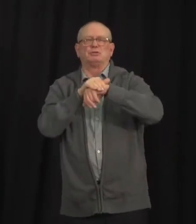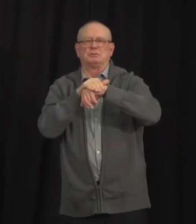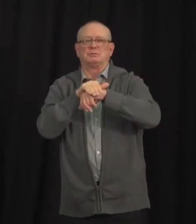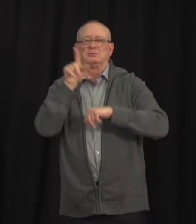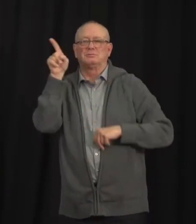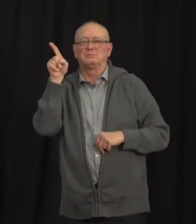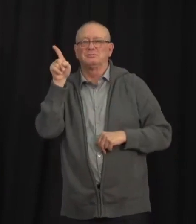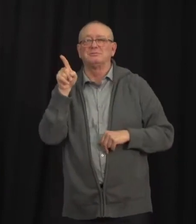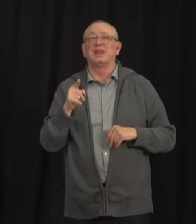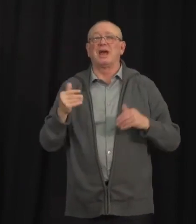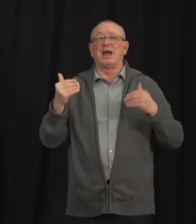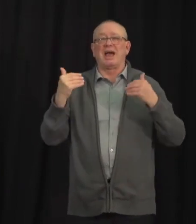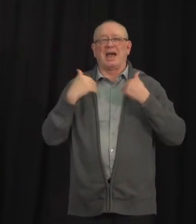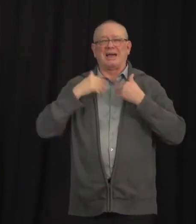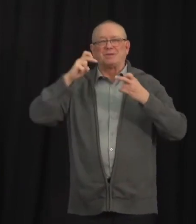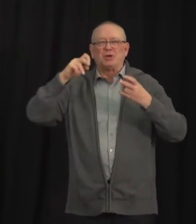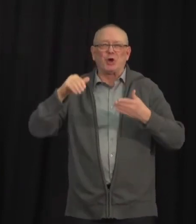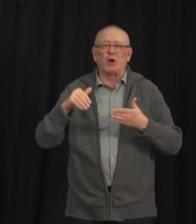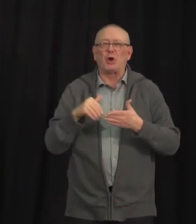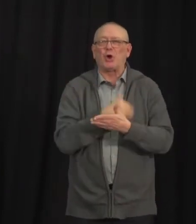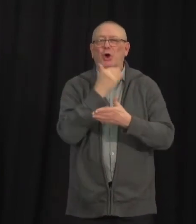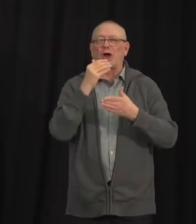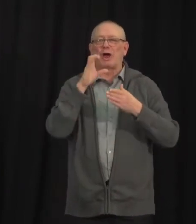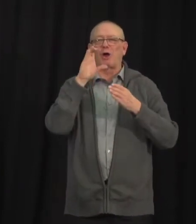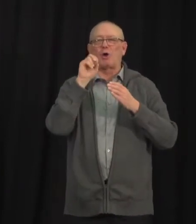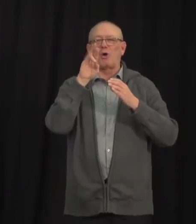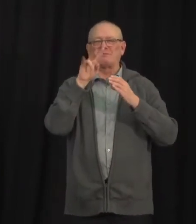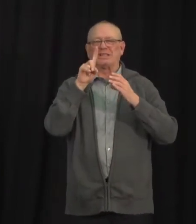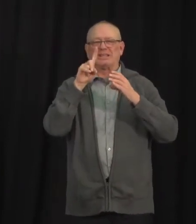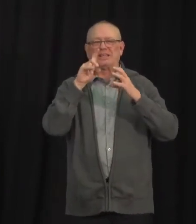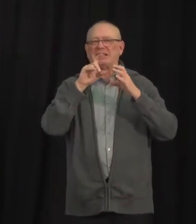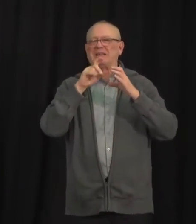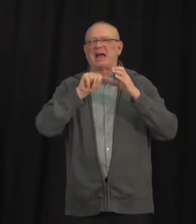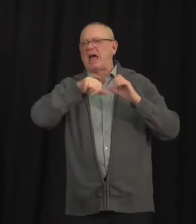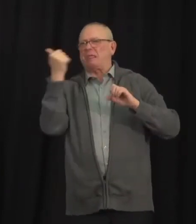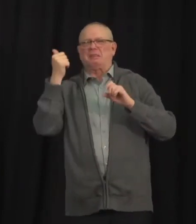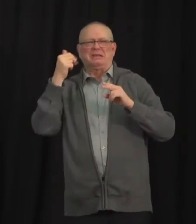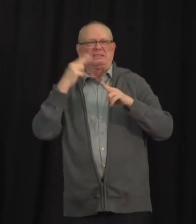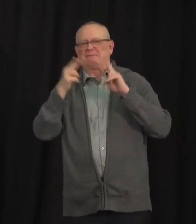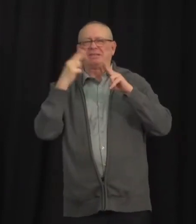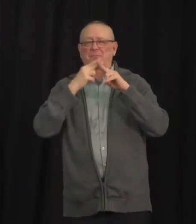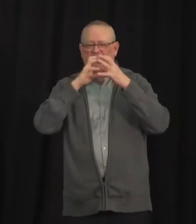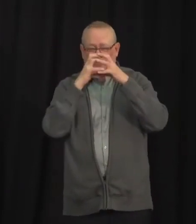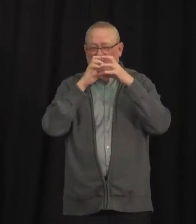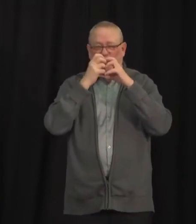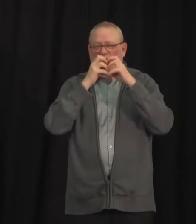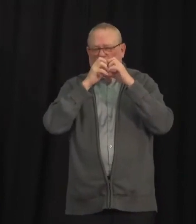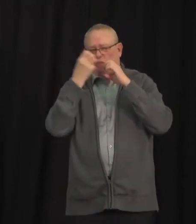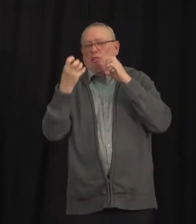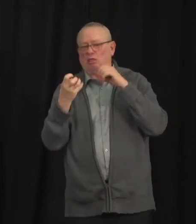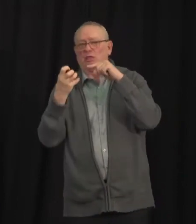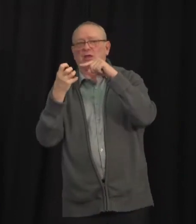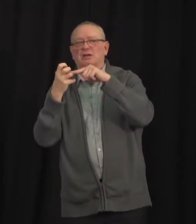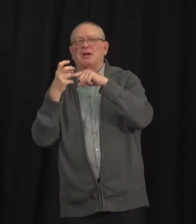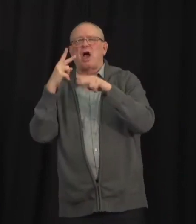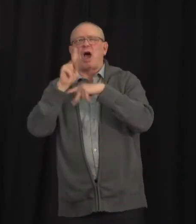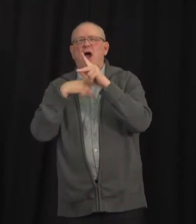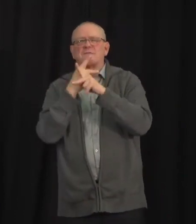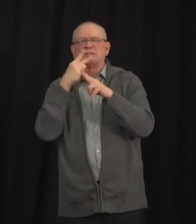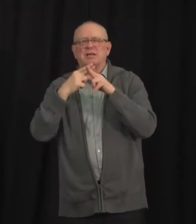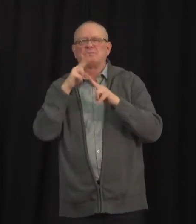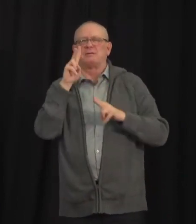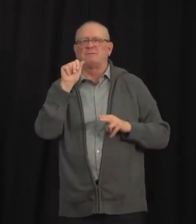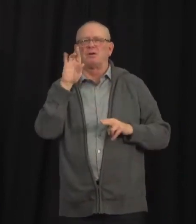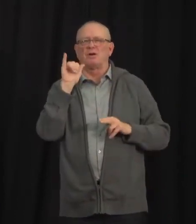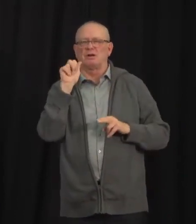variant appears to be more easily transmitted from person to person, meaning it can possibly spread more widely in an exposed